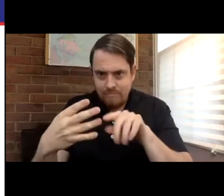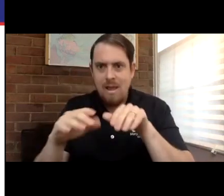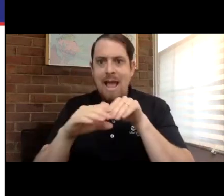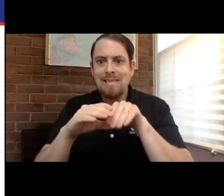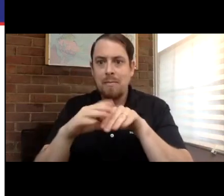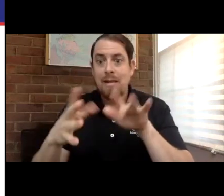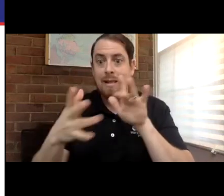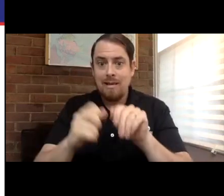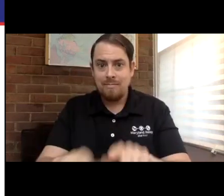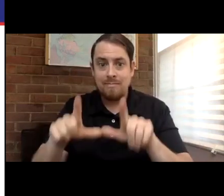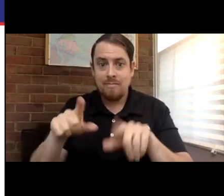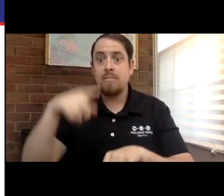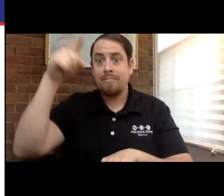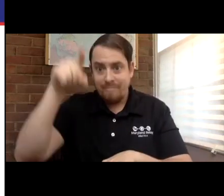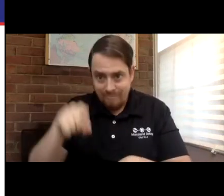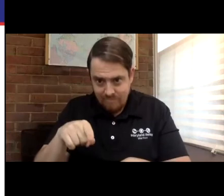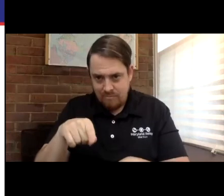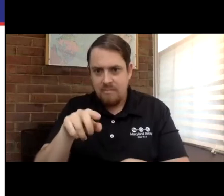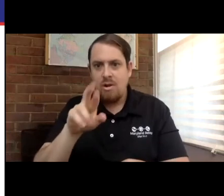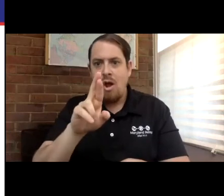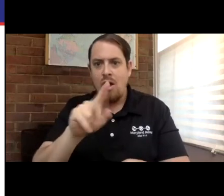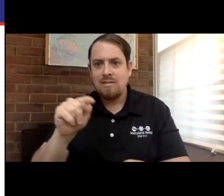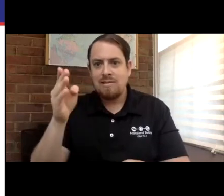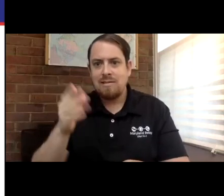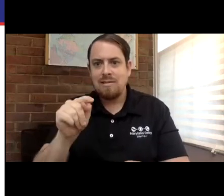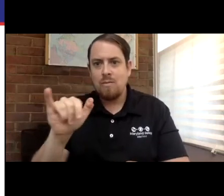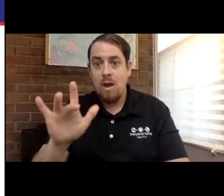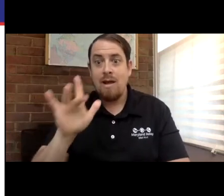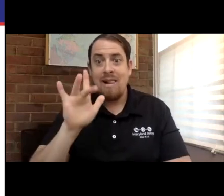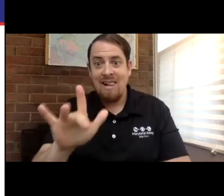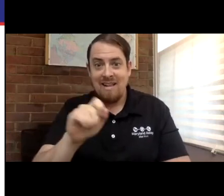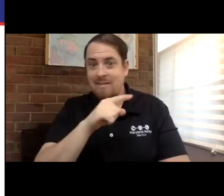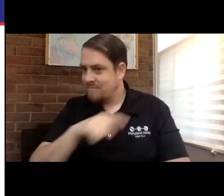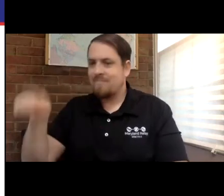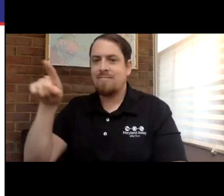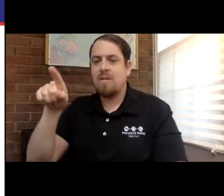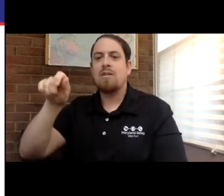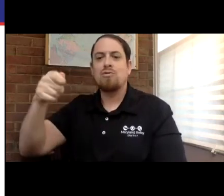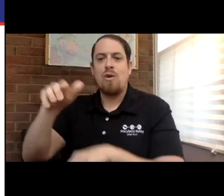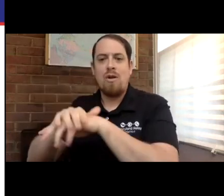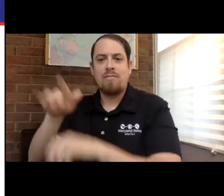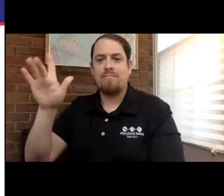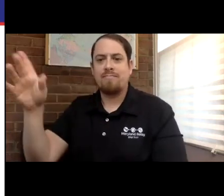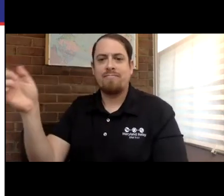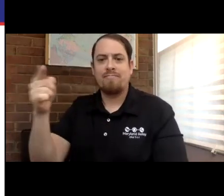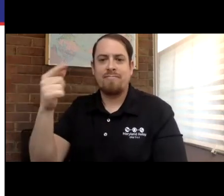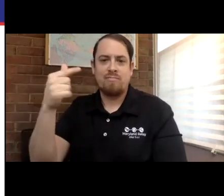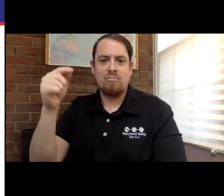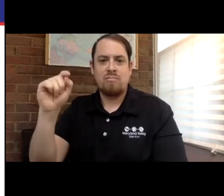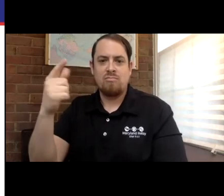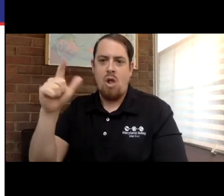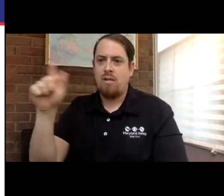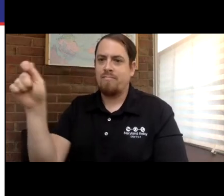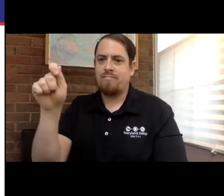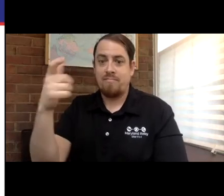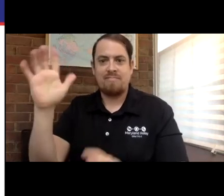settings, go to your accessibility tab, enter that, and go to where it says RTT slash TTY, click on